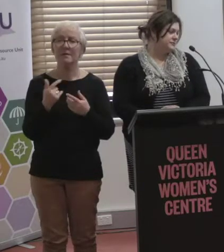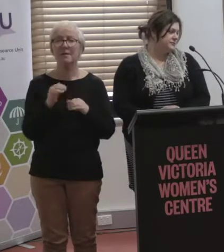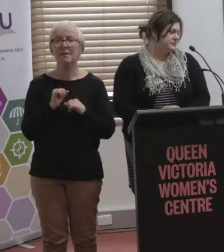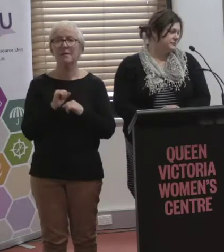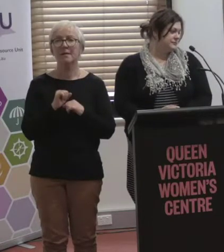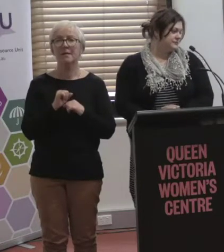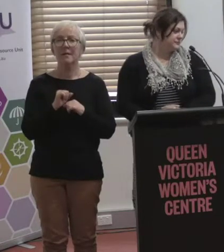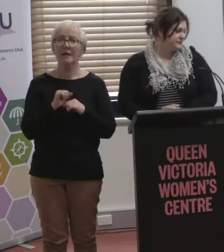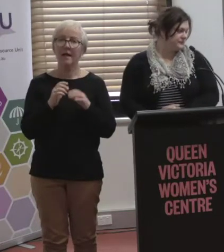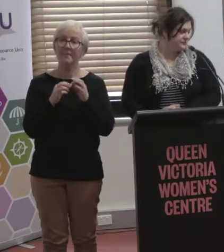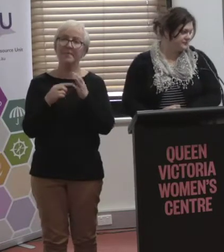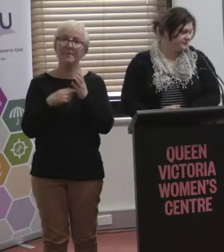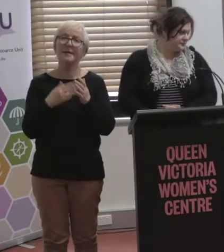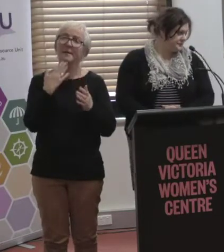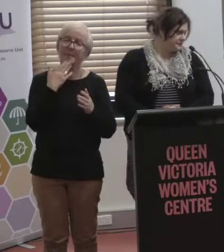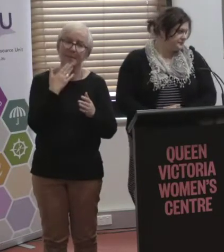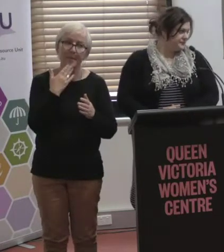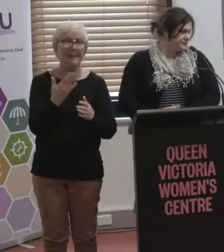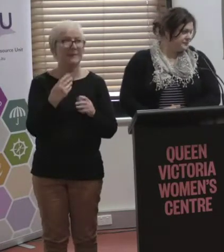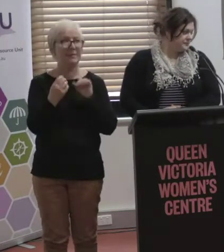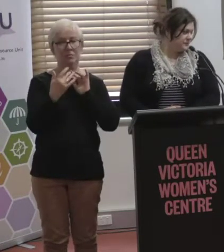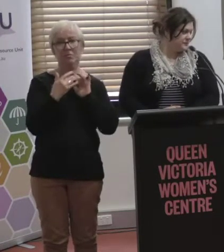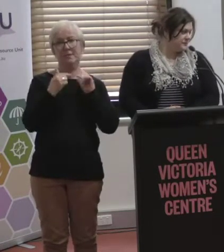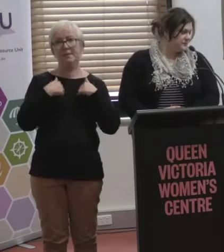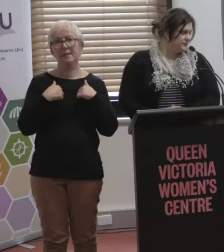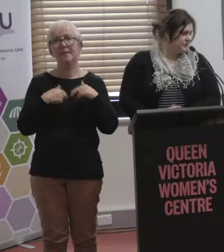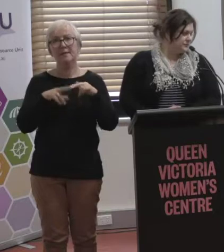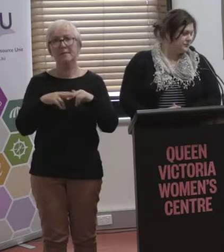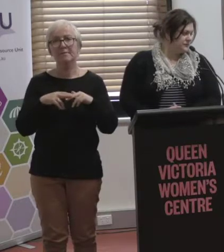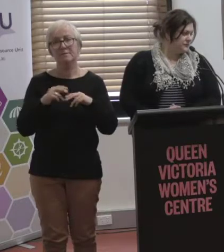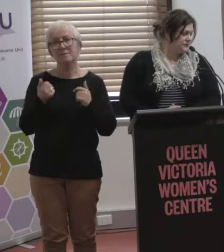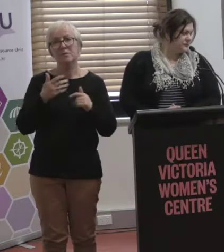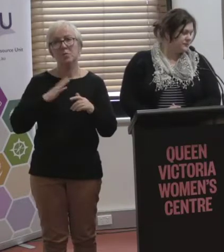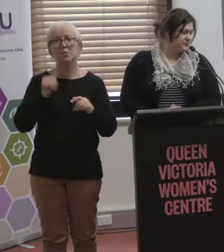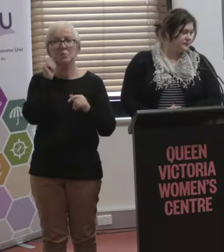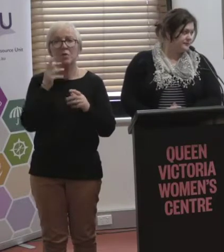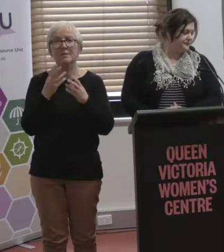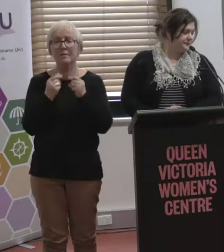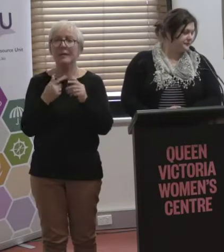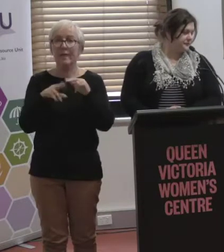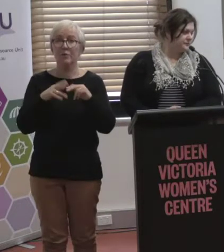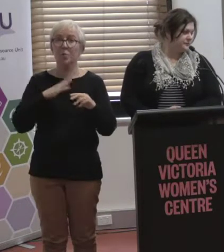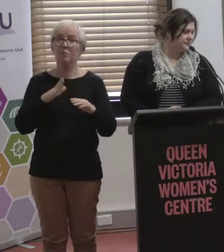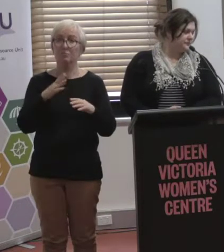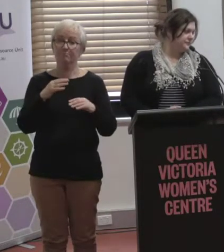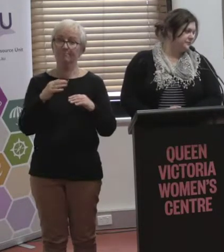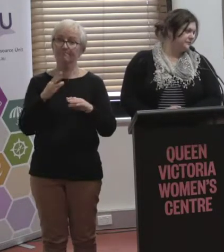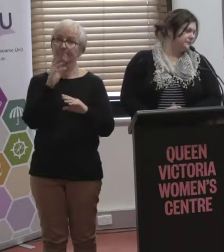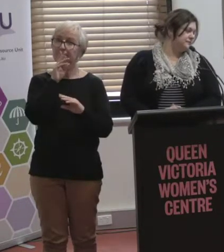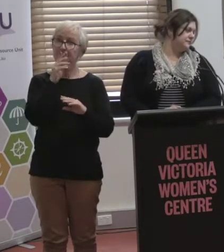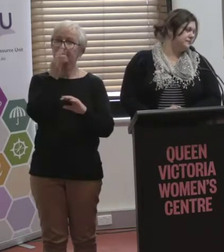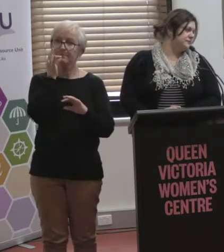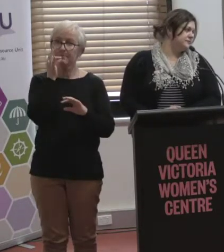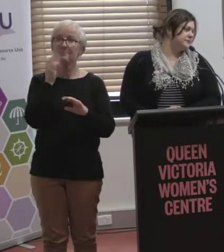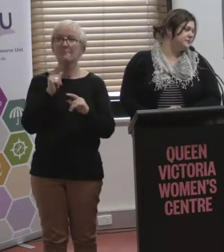mine. But if people, please contact me and I'll make sure that your information, if you want it to be confidential, that I pass it on as my own. And,